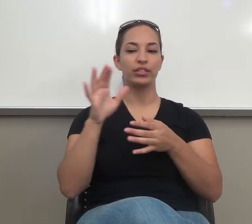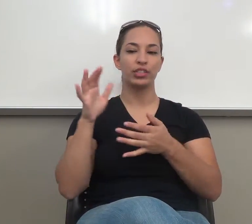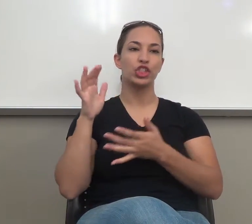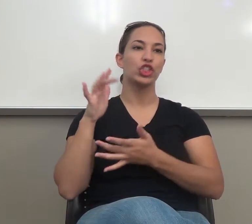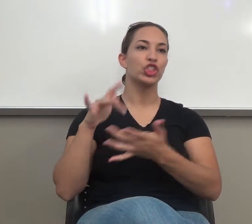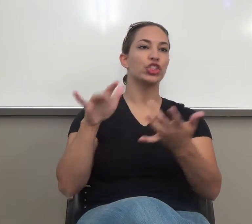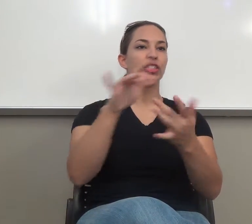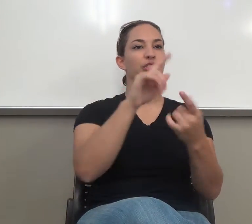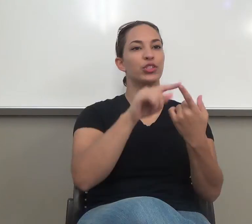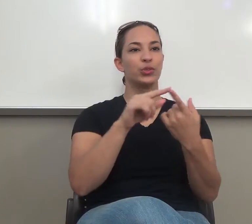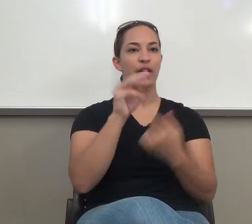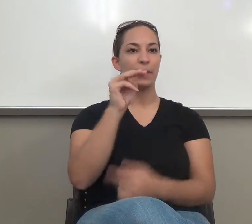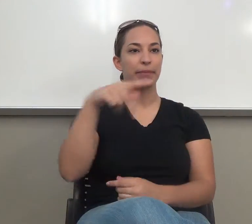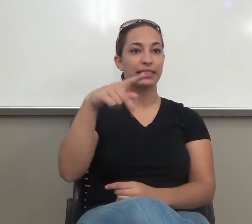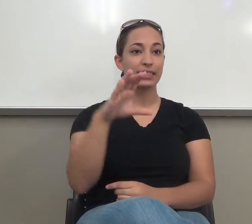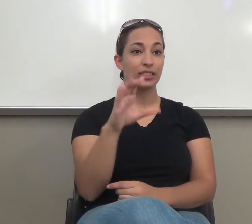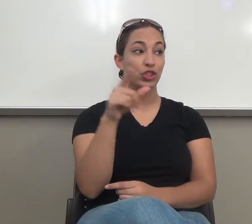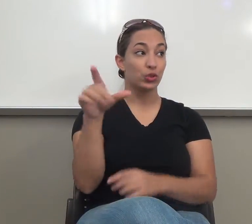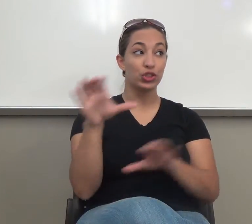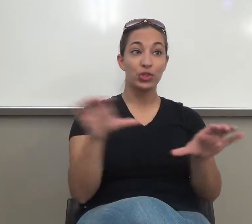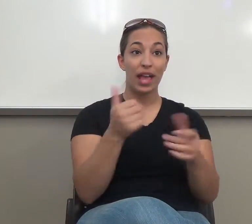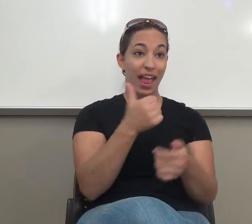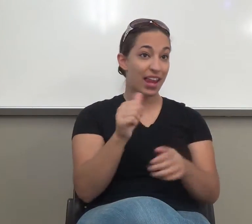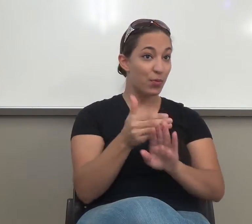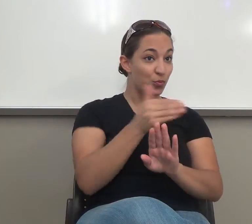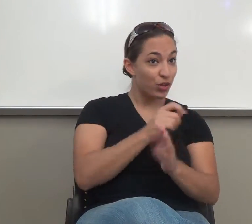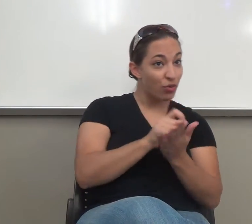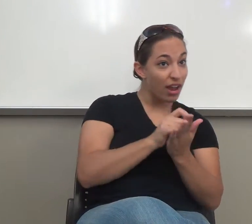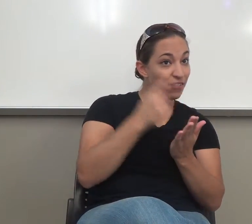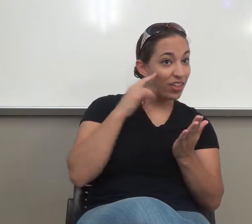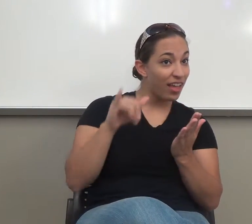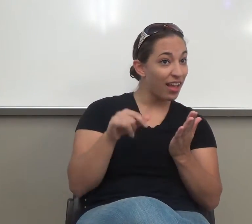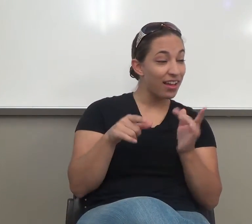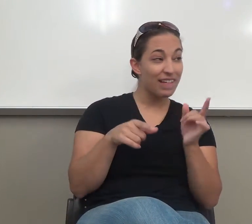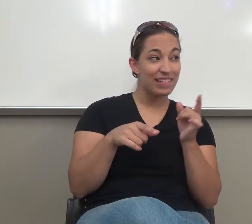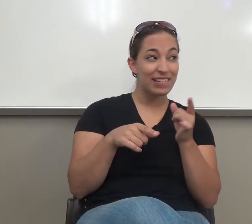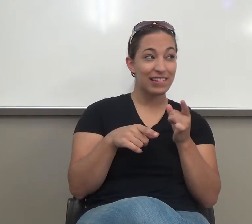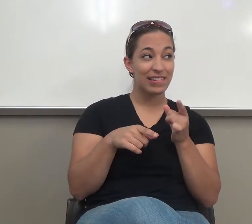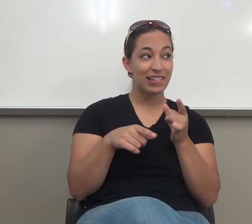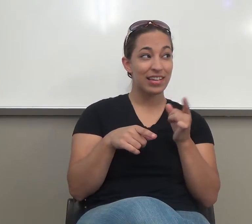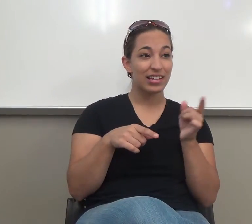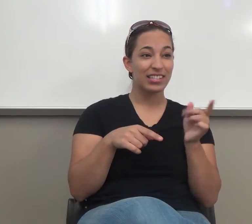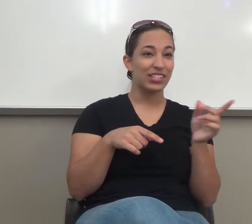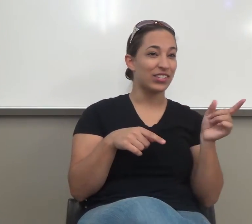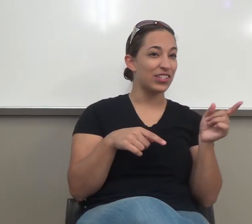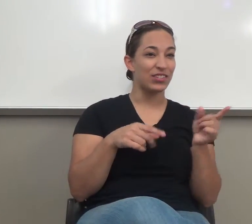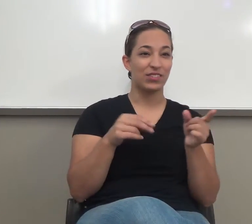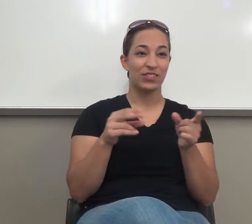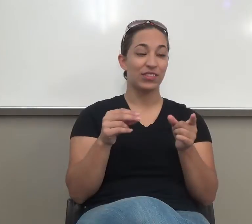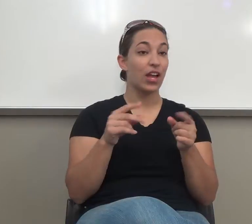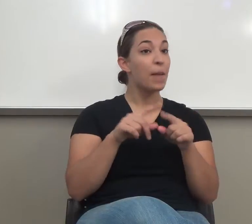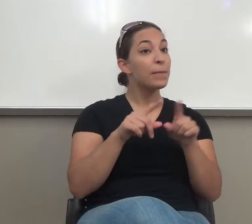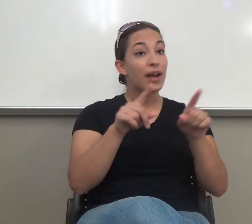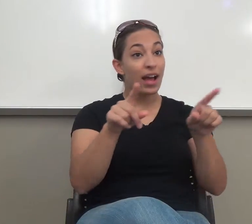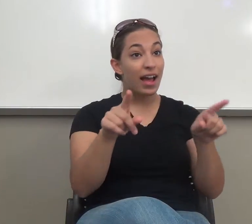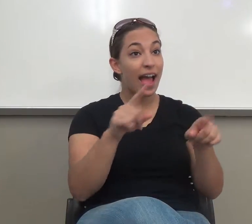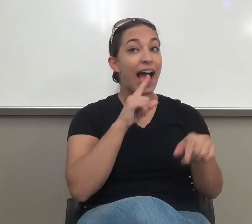prewriting for that? Okay. Your answer is no, but actually you did. And